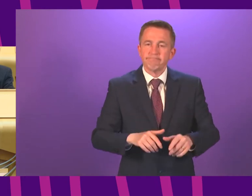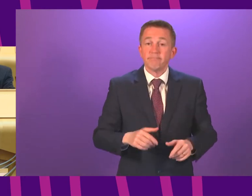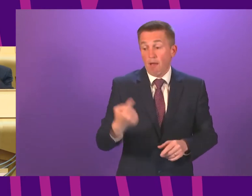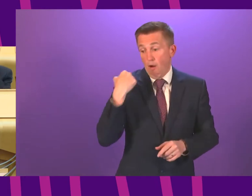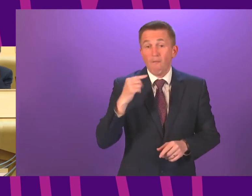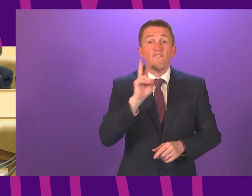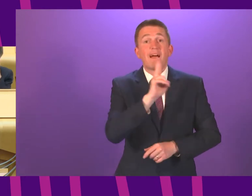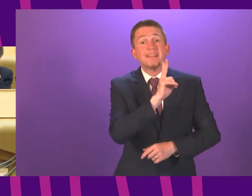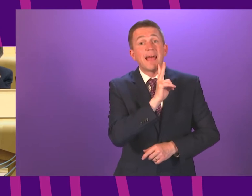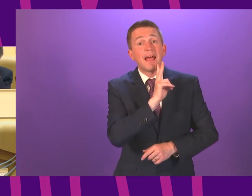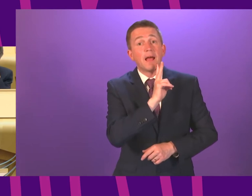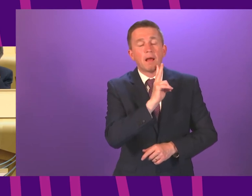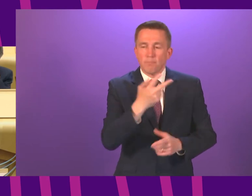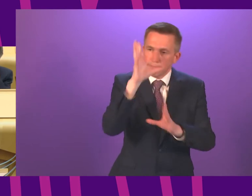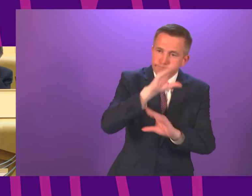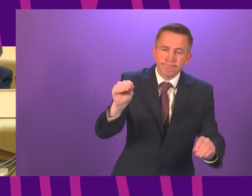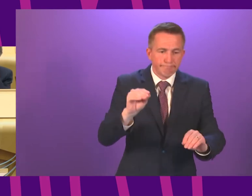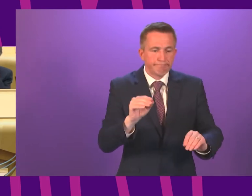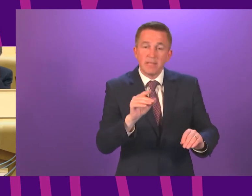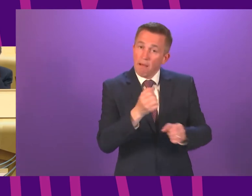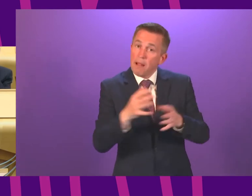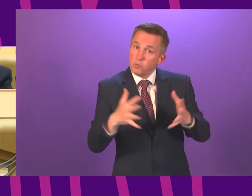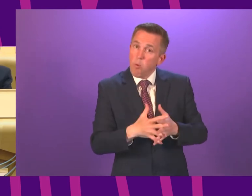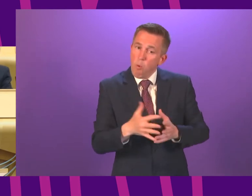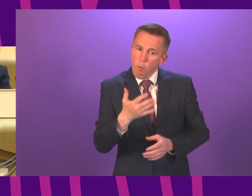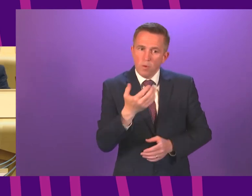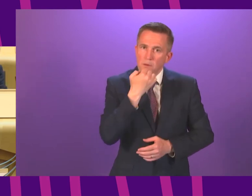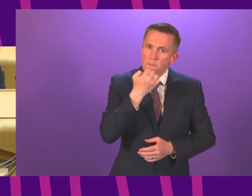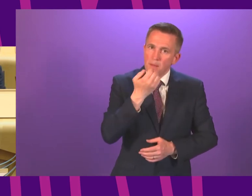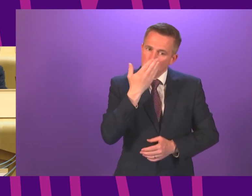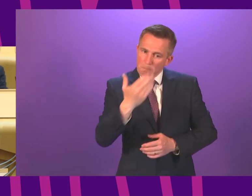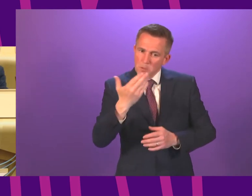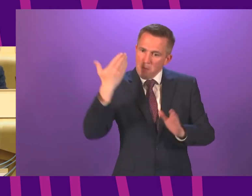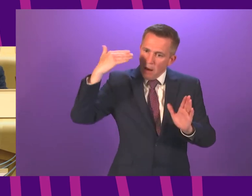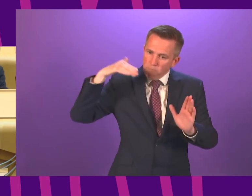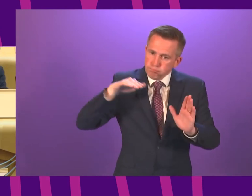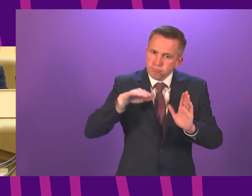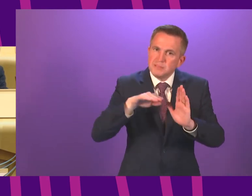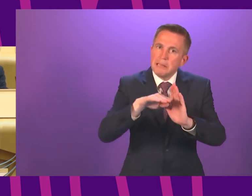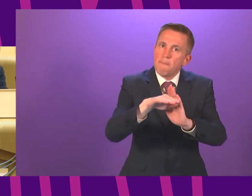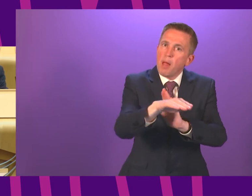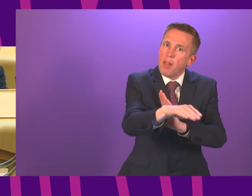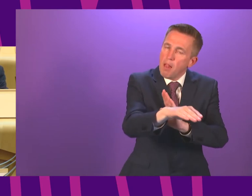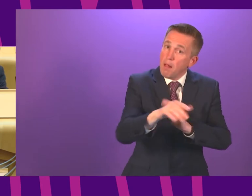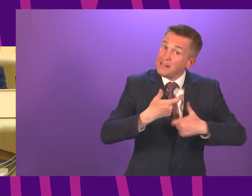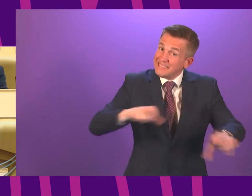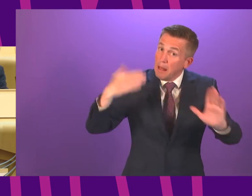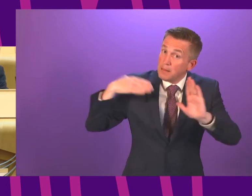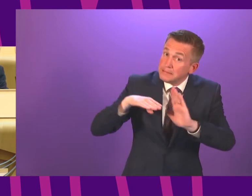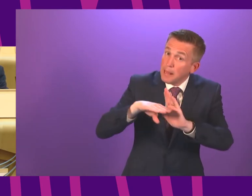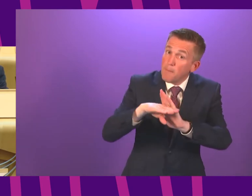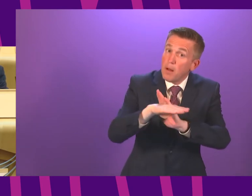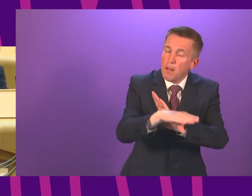on Friday that the situation in Glasgow appeared to be stabilising, and I'm pleased to say that this remains the case. Indeed,